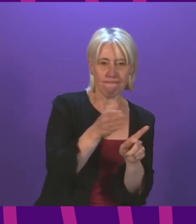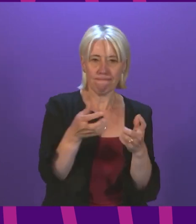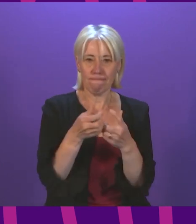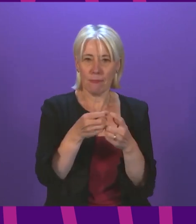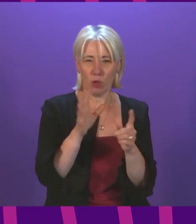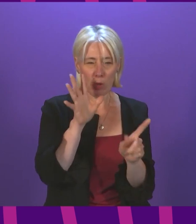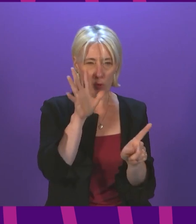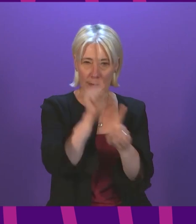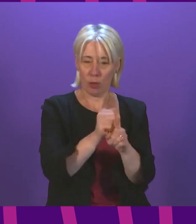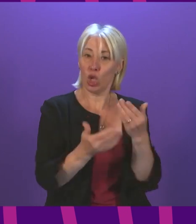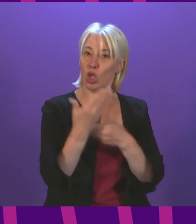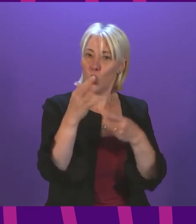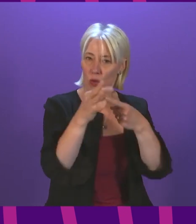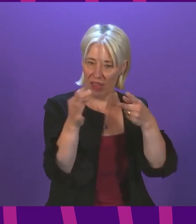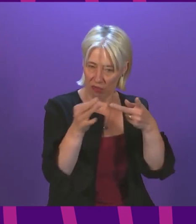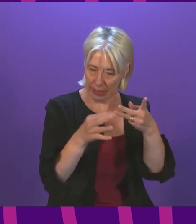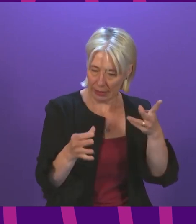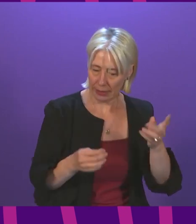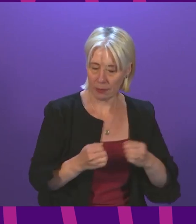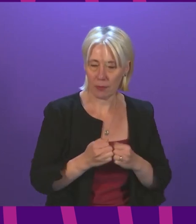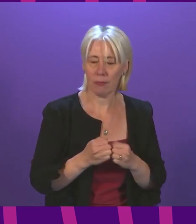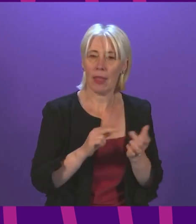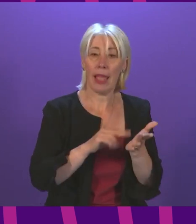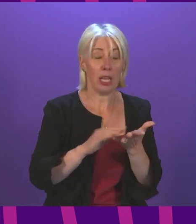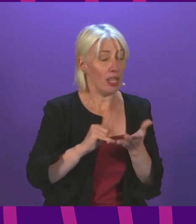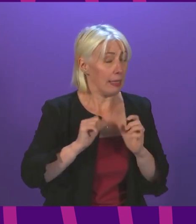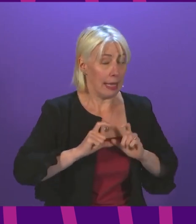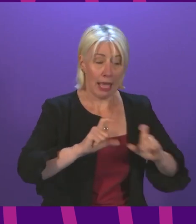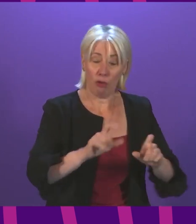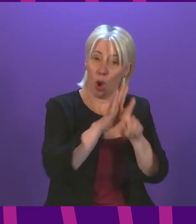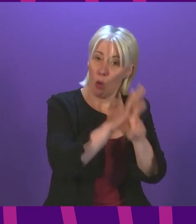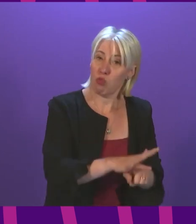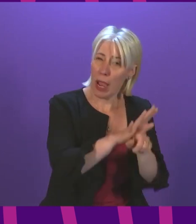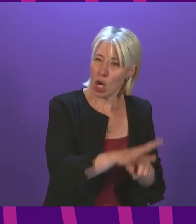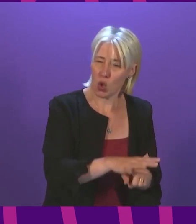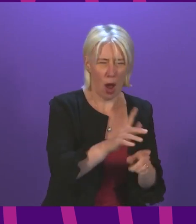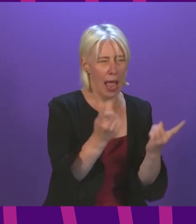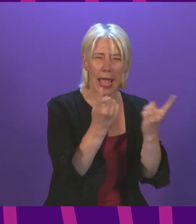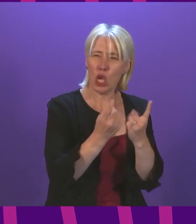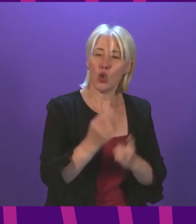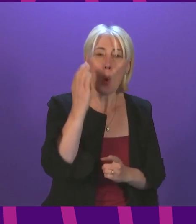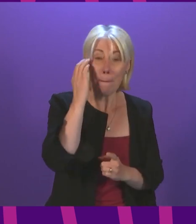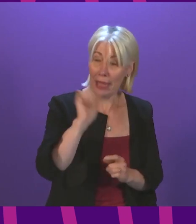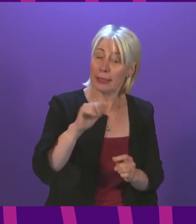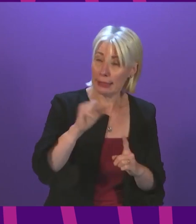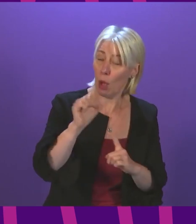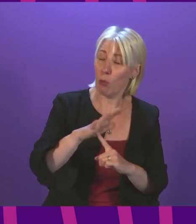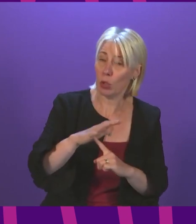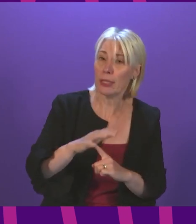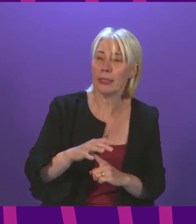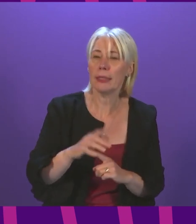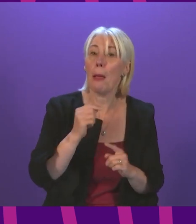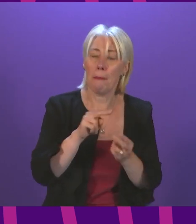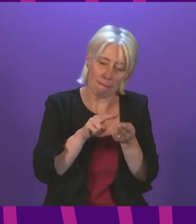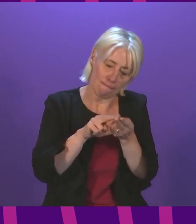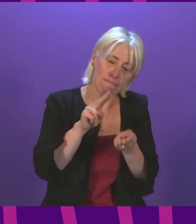finally on the NHS the NHS continues to be under pressure the issue about beds is an important one there has been a slight